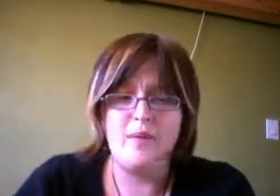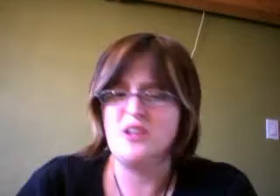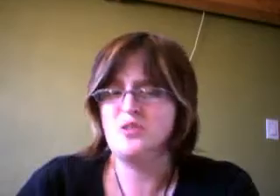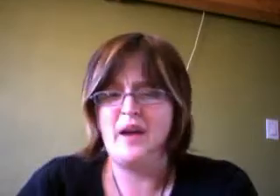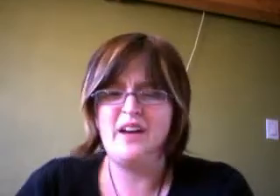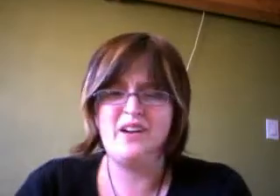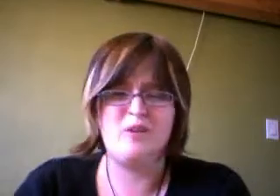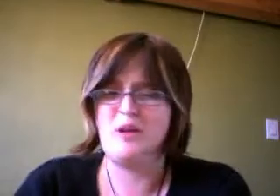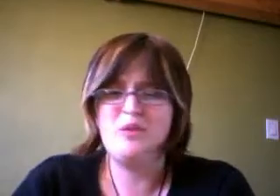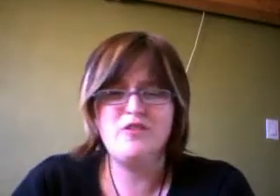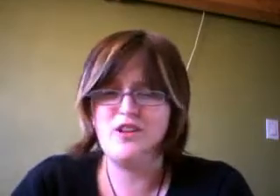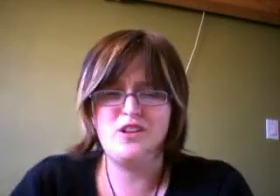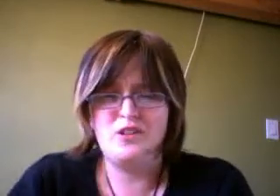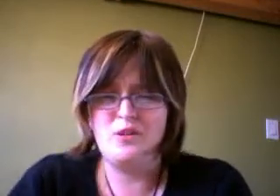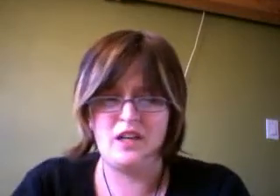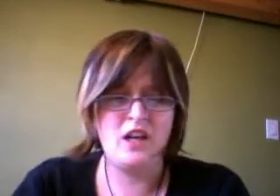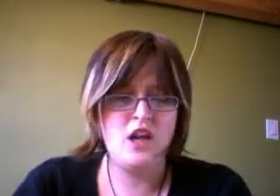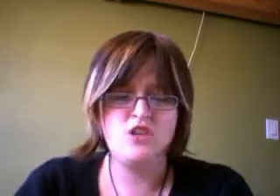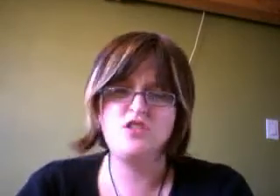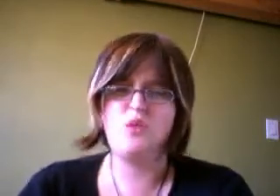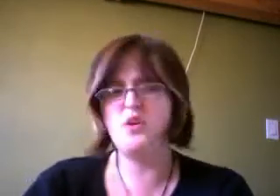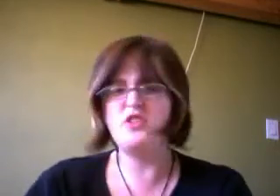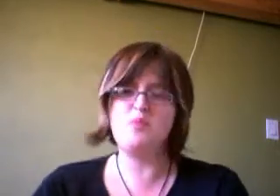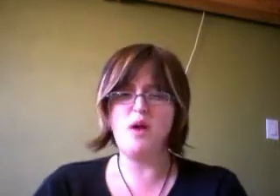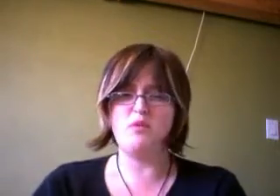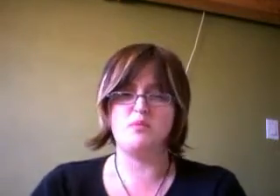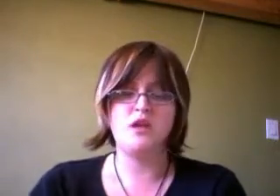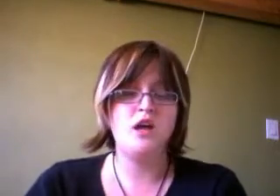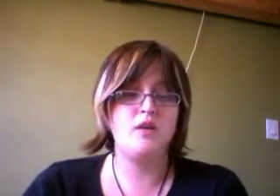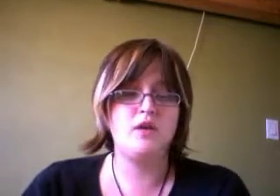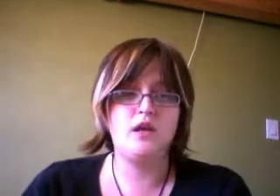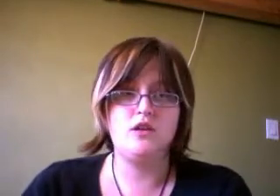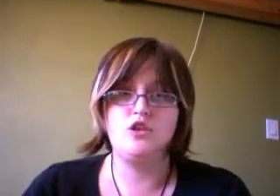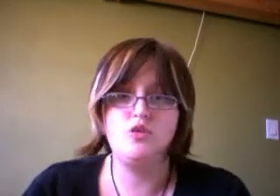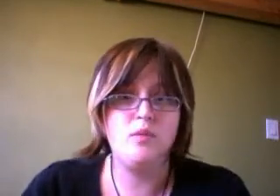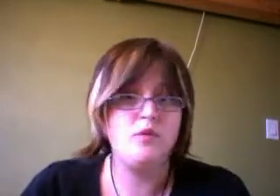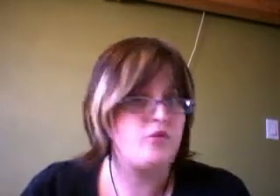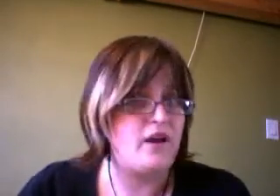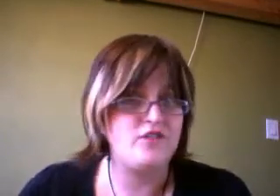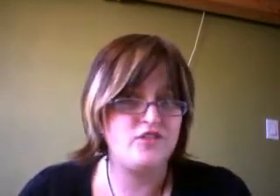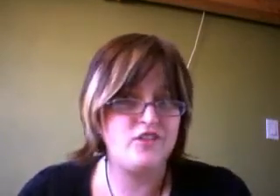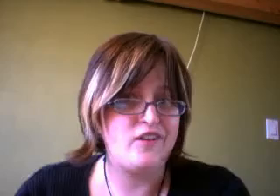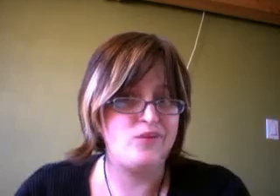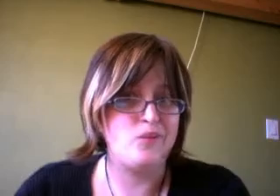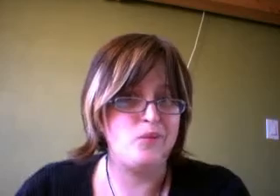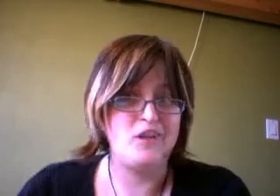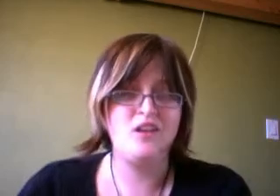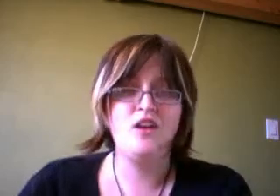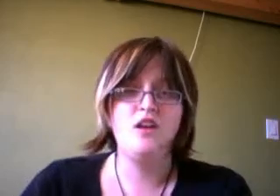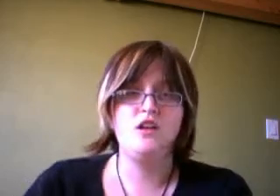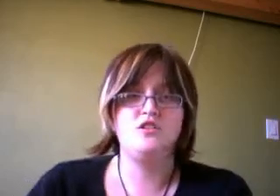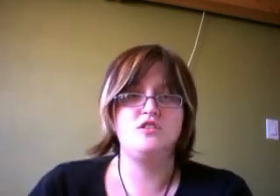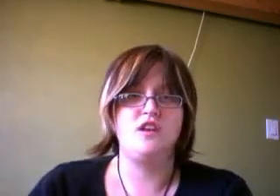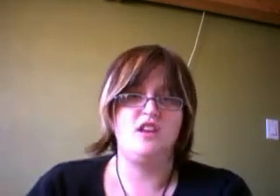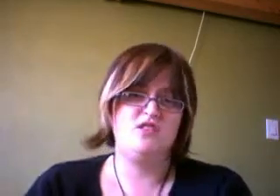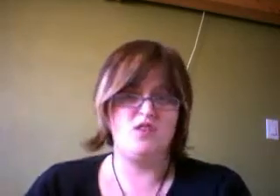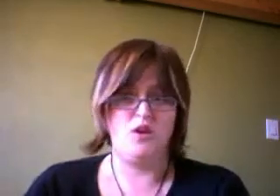am, I shook my head at her. I'm like, what the fuck are you doing? She's like, what's your problem? I'm like, you almost crashed into that other woman. And she's like, so?